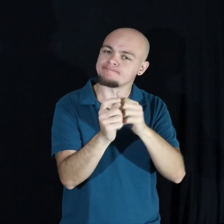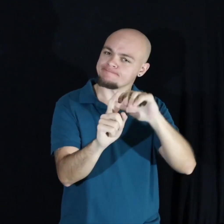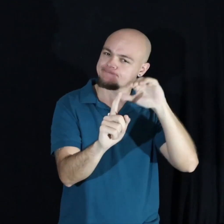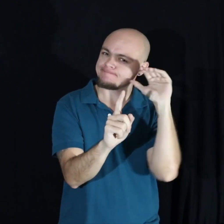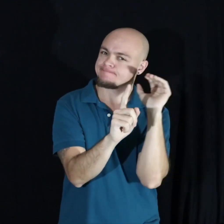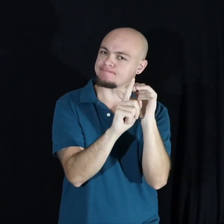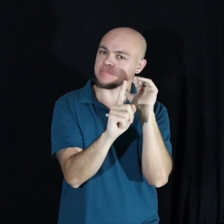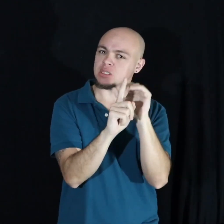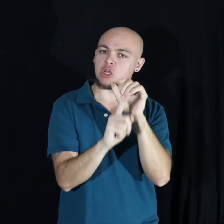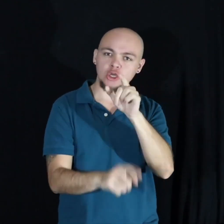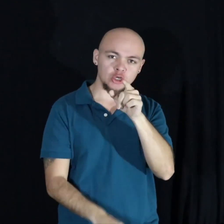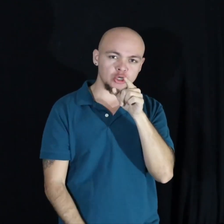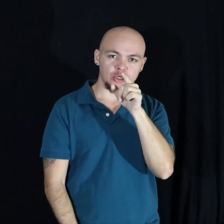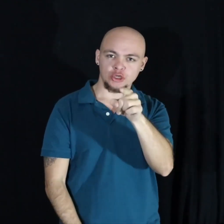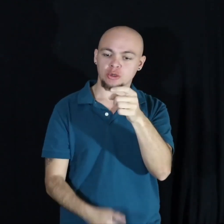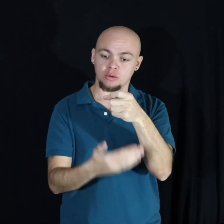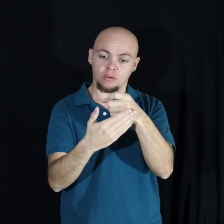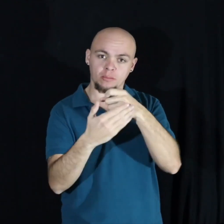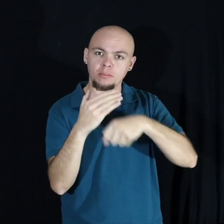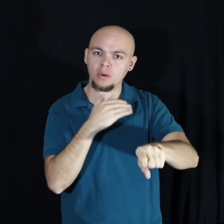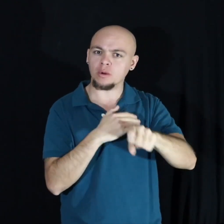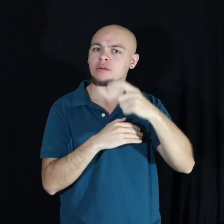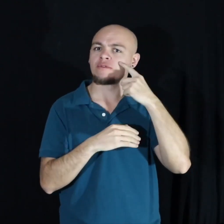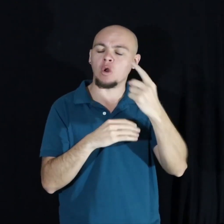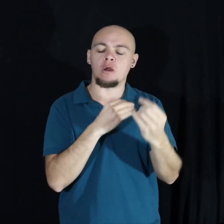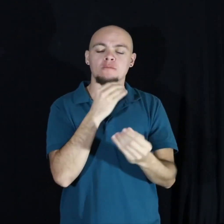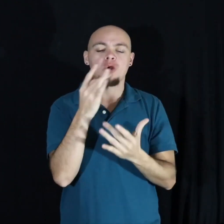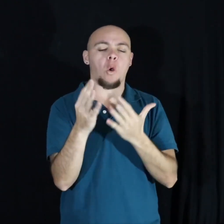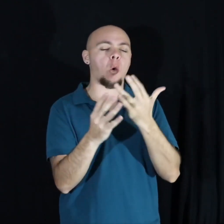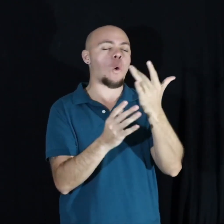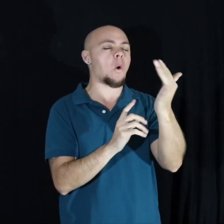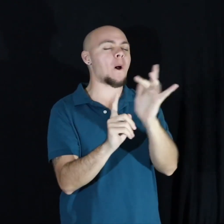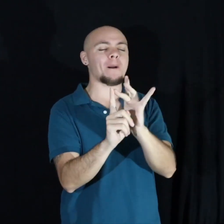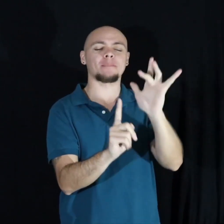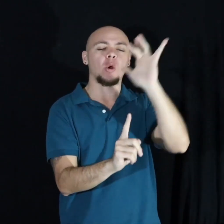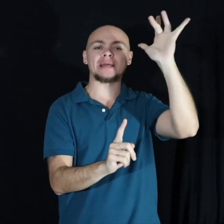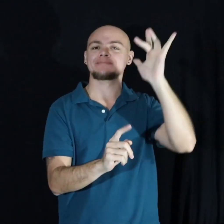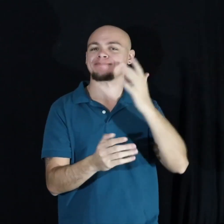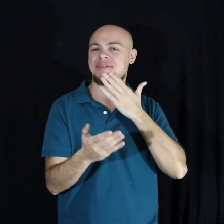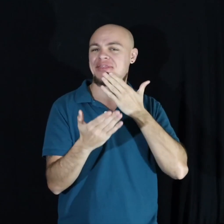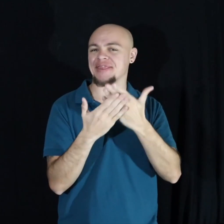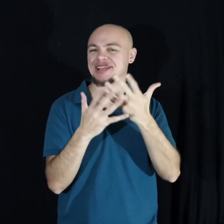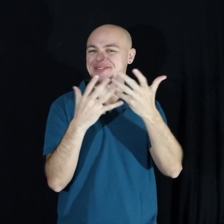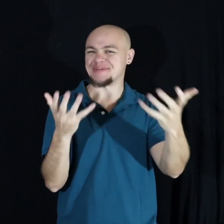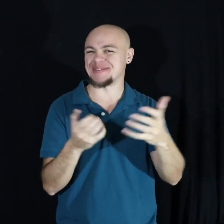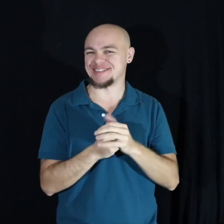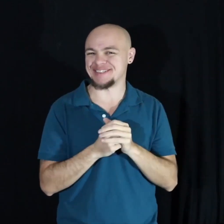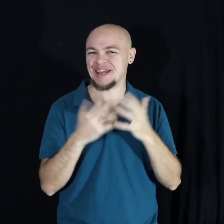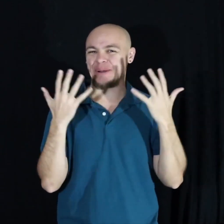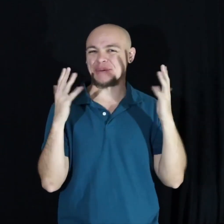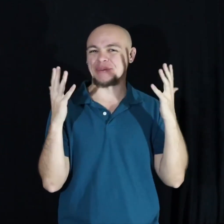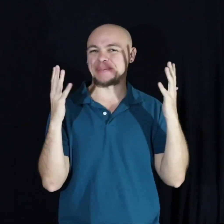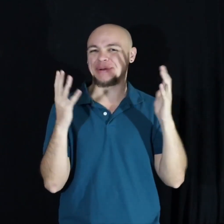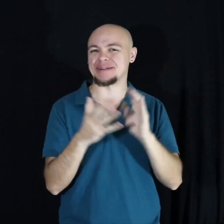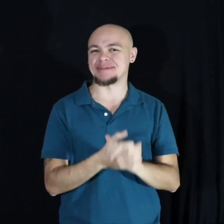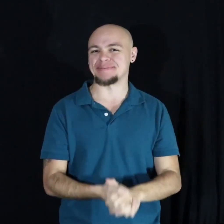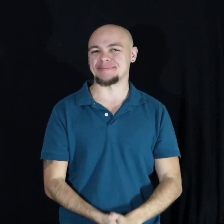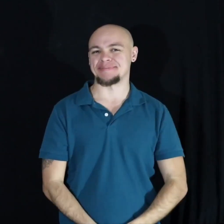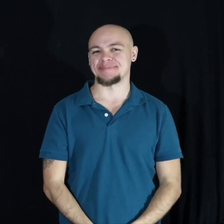you. You were born to burn bright. Thank you so much. Thank you.